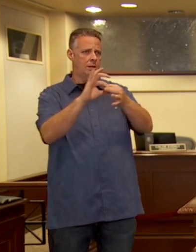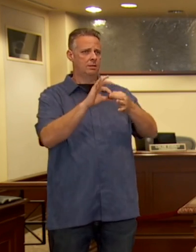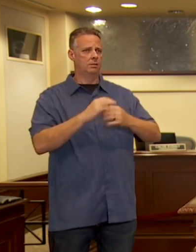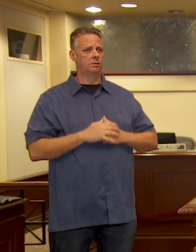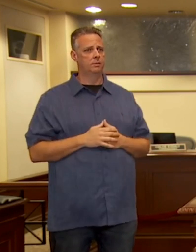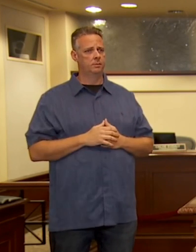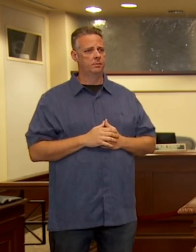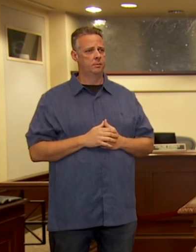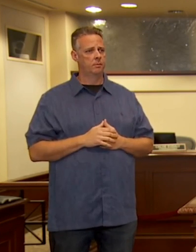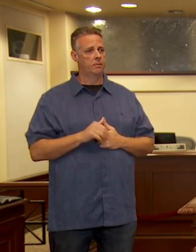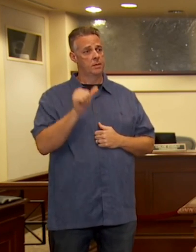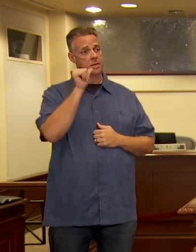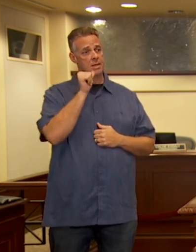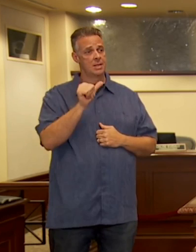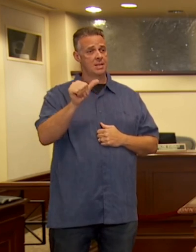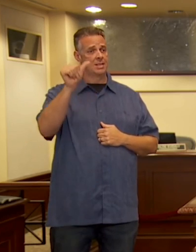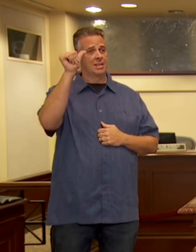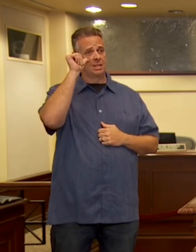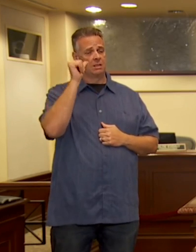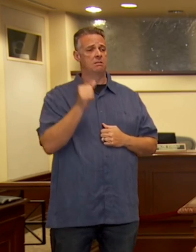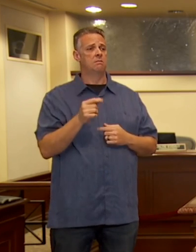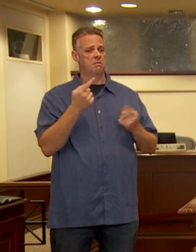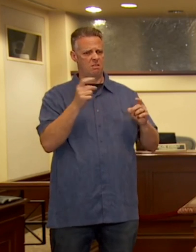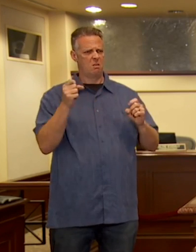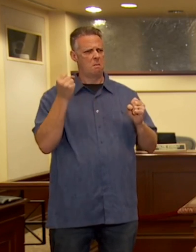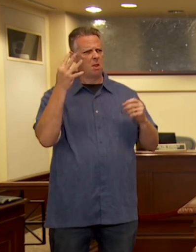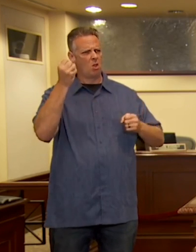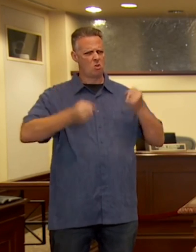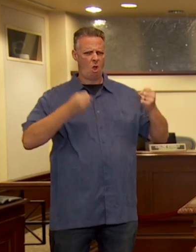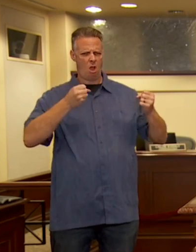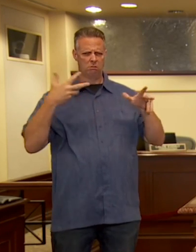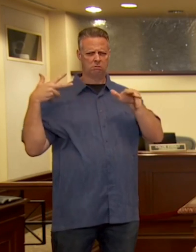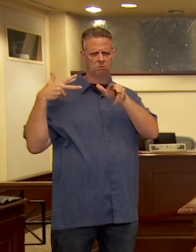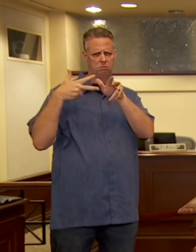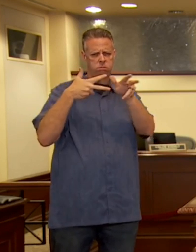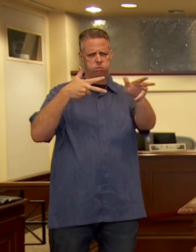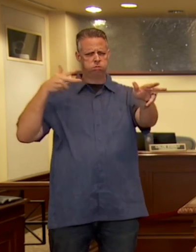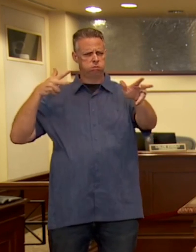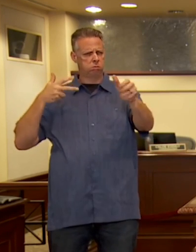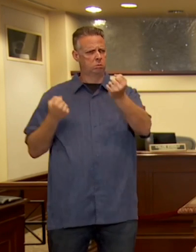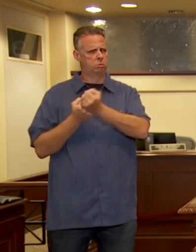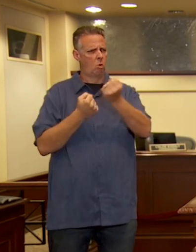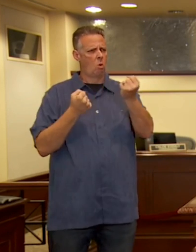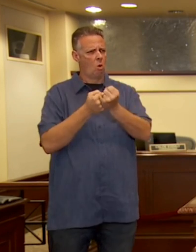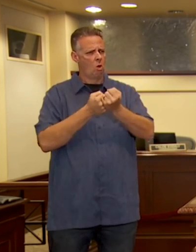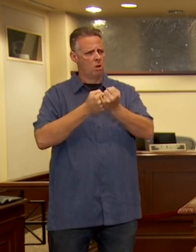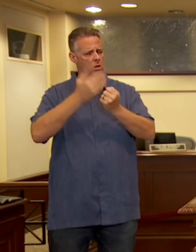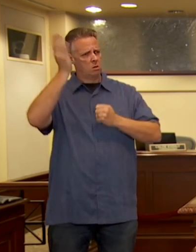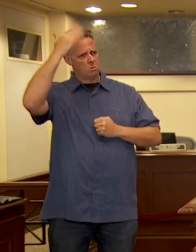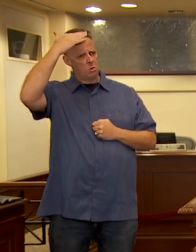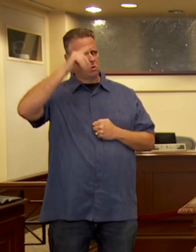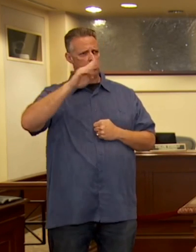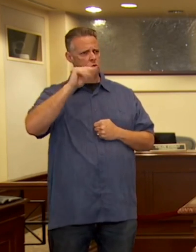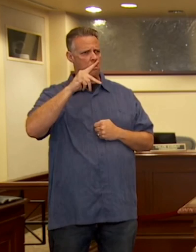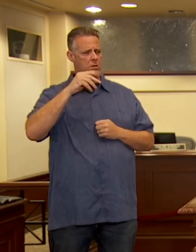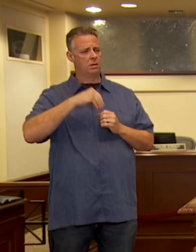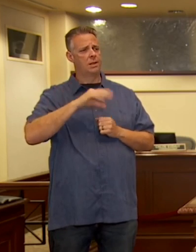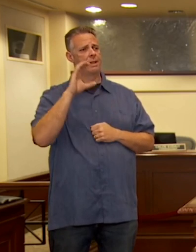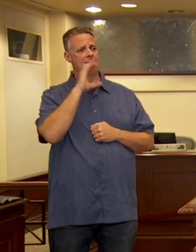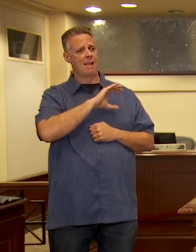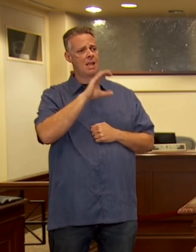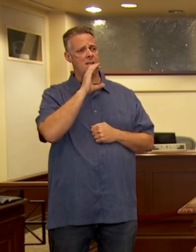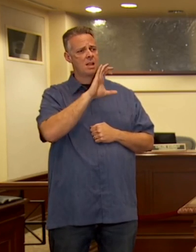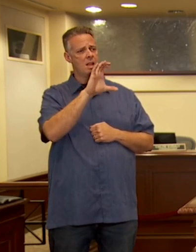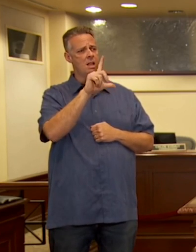Yesterday's events began with hundreds of cars filled with supporters of the president rallying in Clackamas County and then